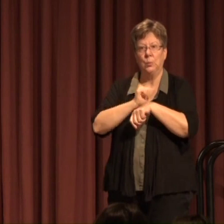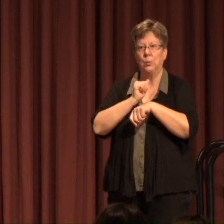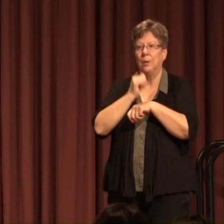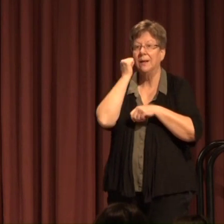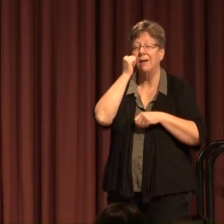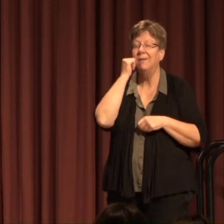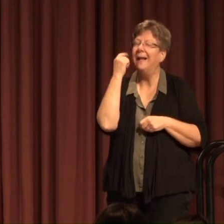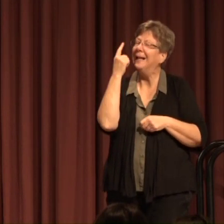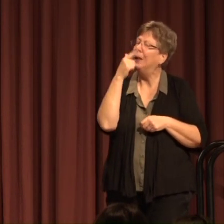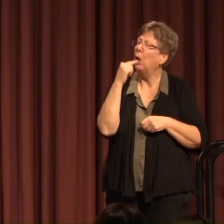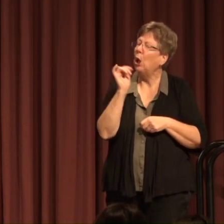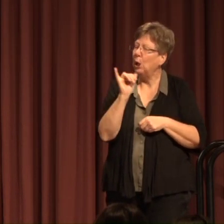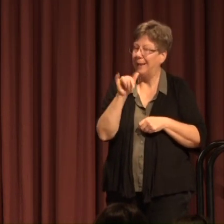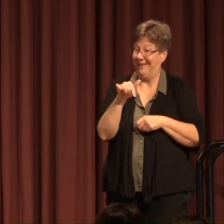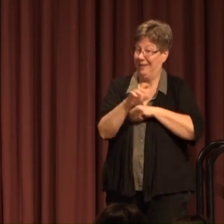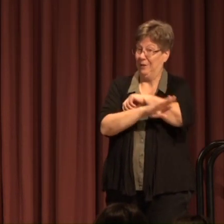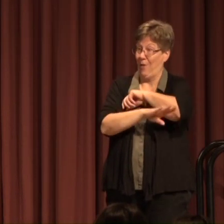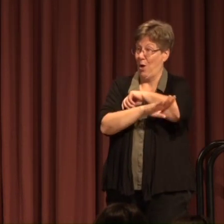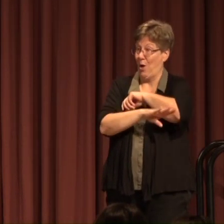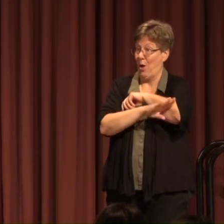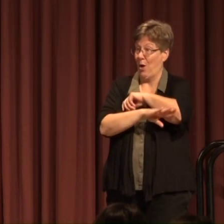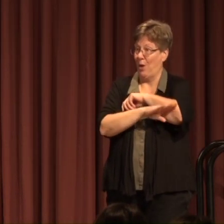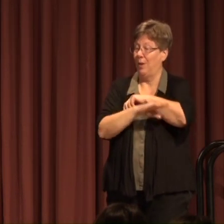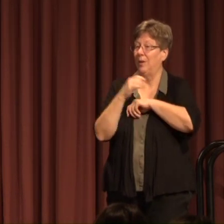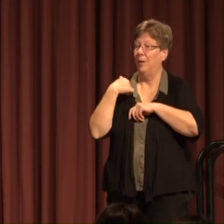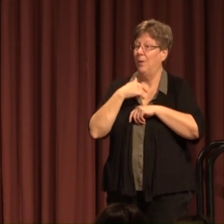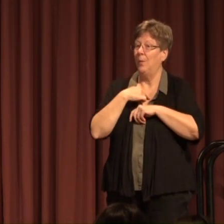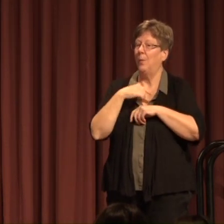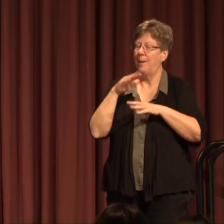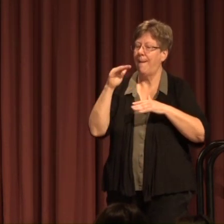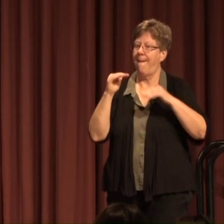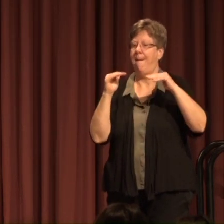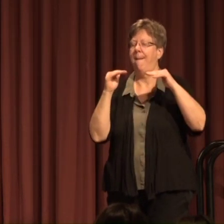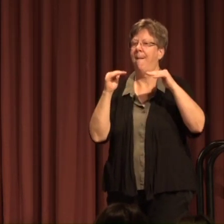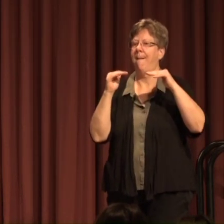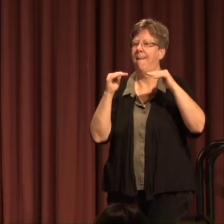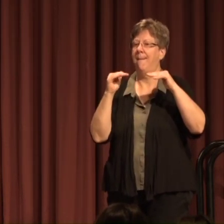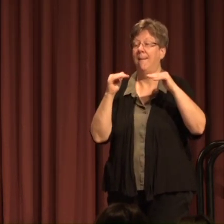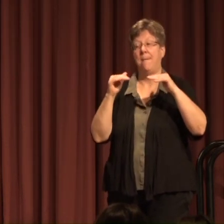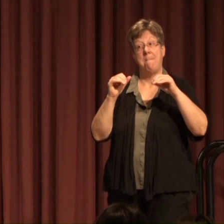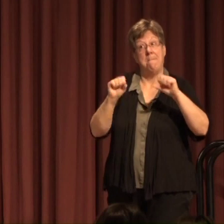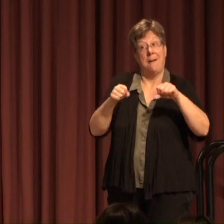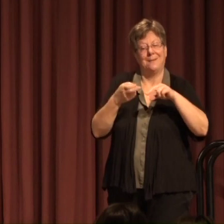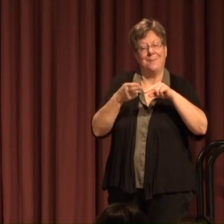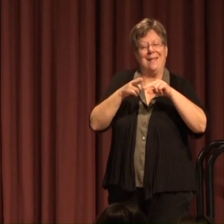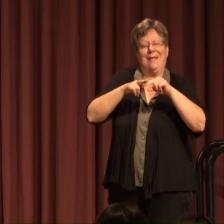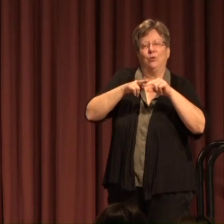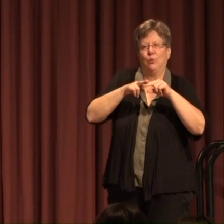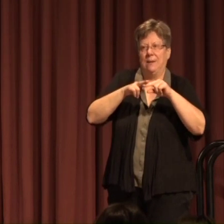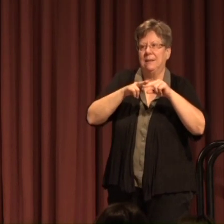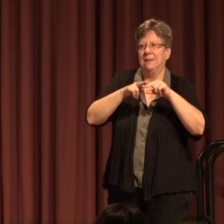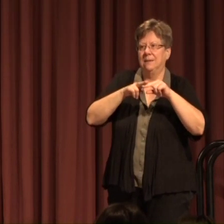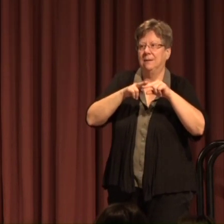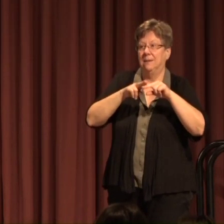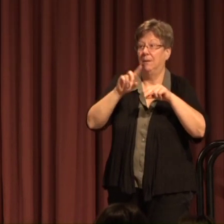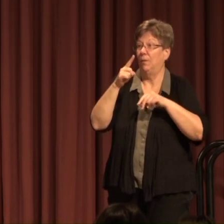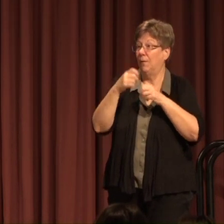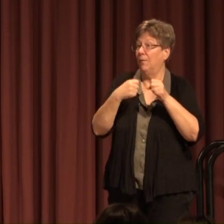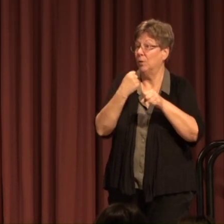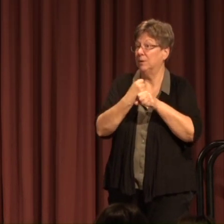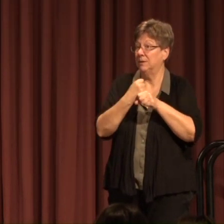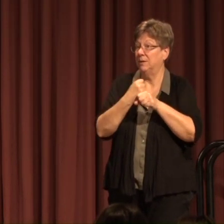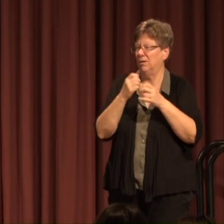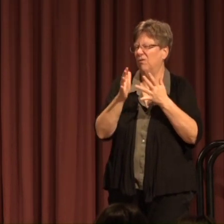as if this fall That we have stabilized And possibly increased Our first year students